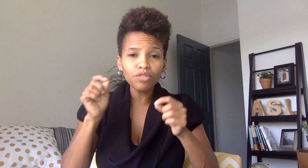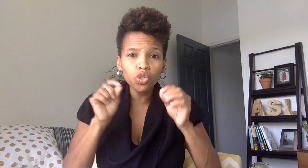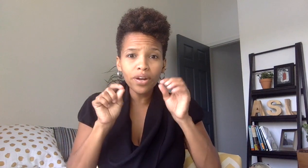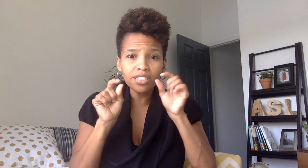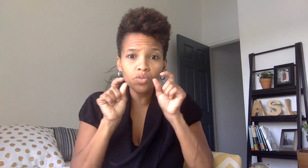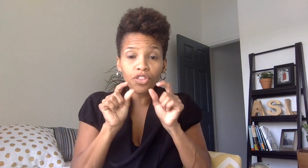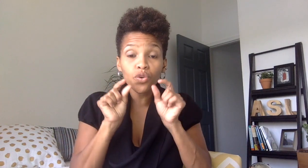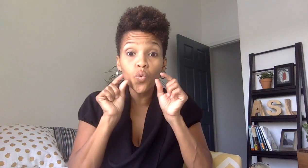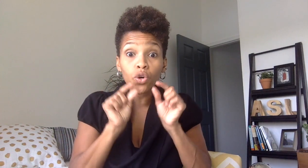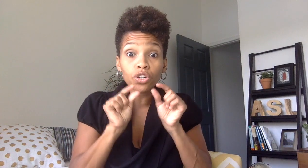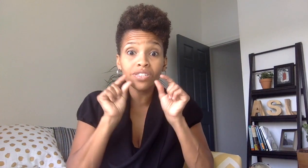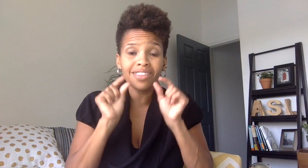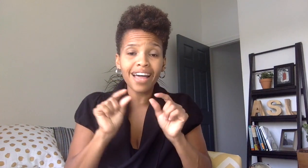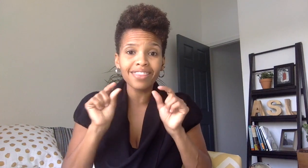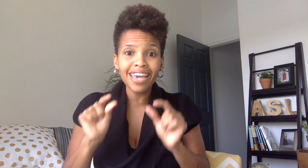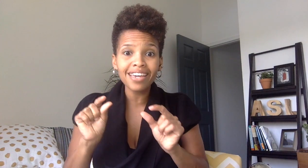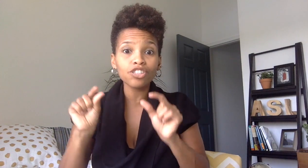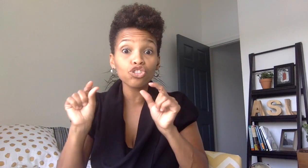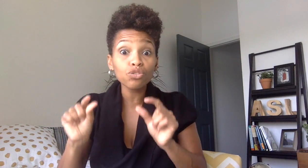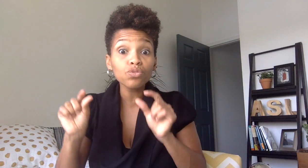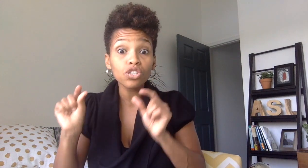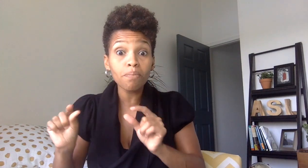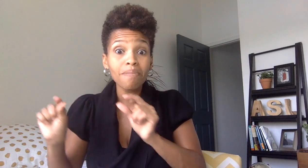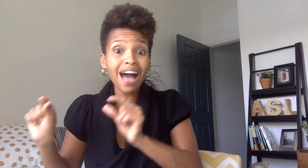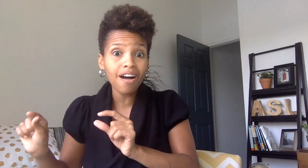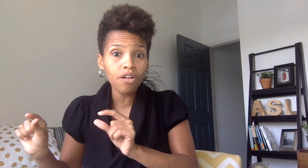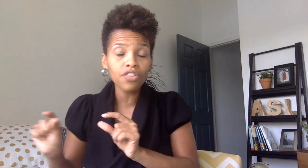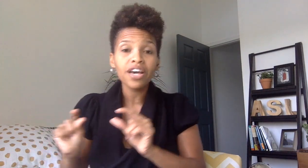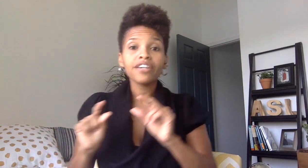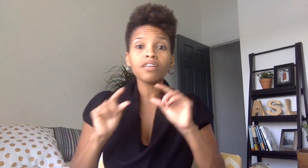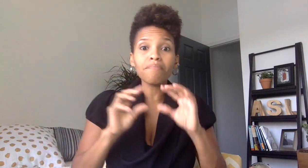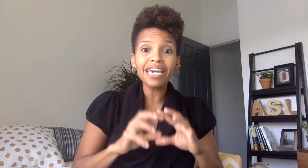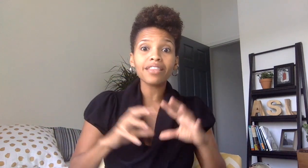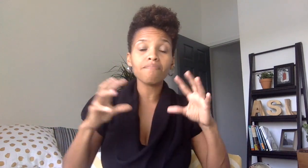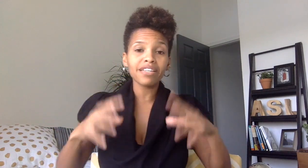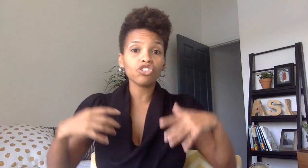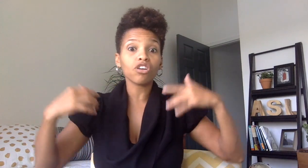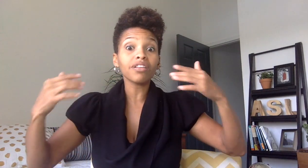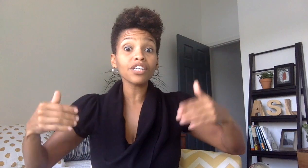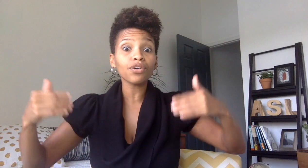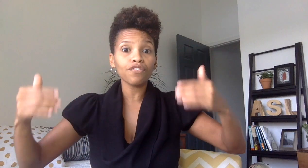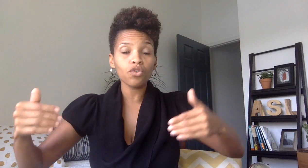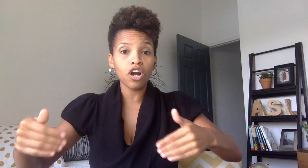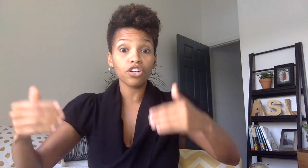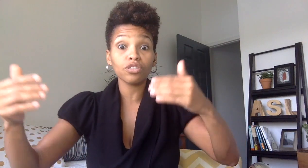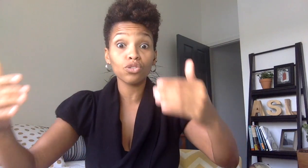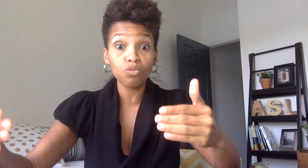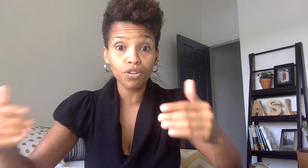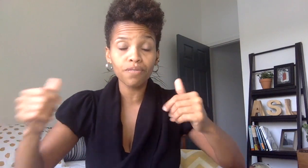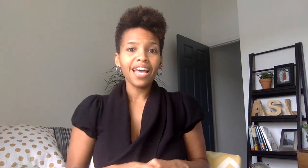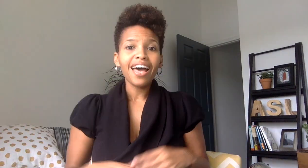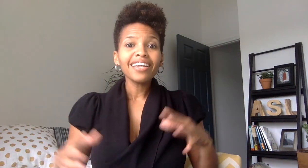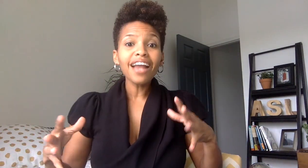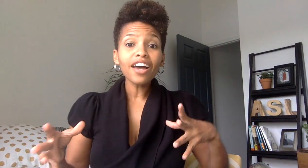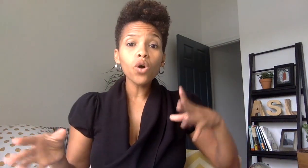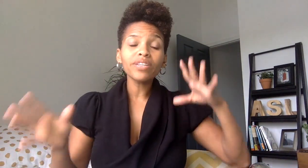choices with the words that they choose to mouth to make the message clearer for our consumer not only